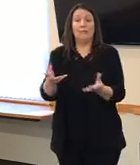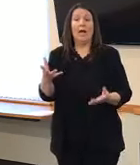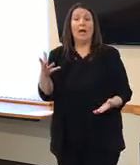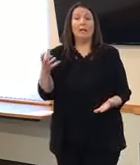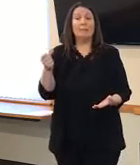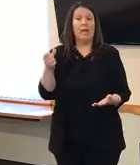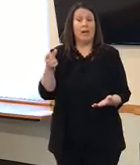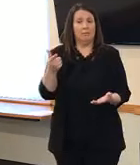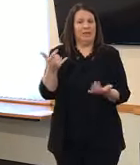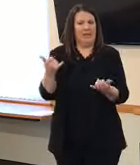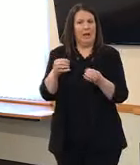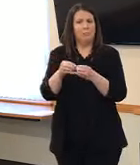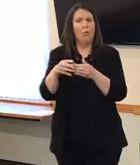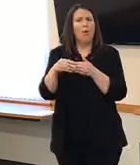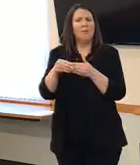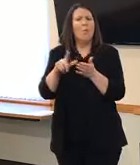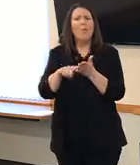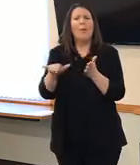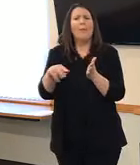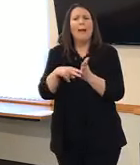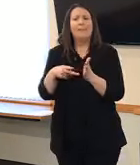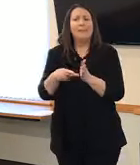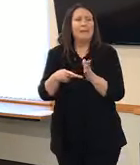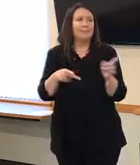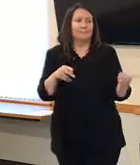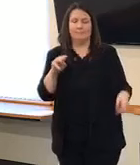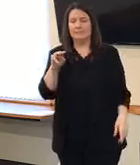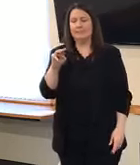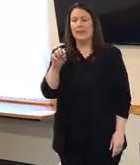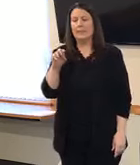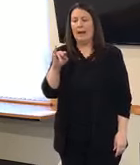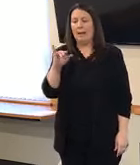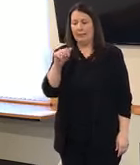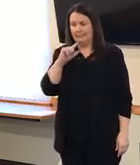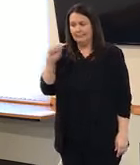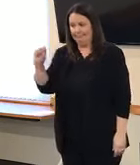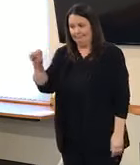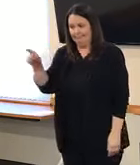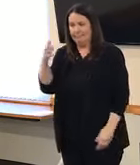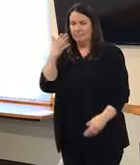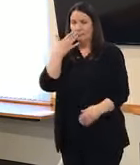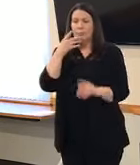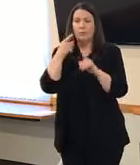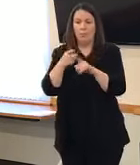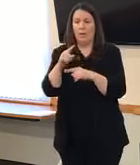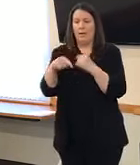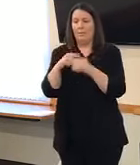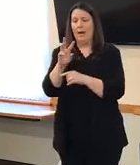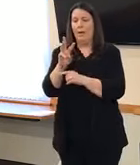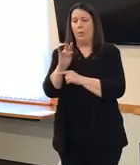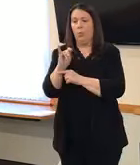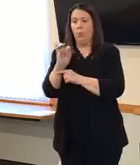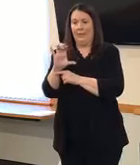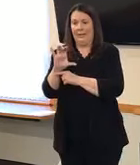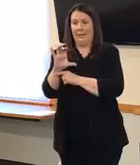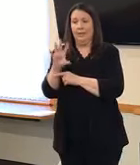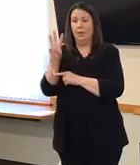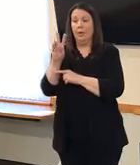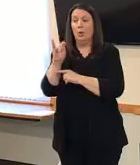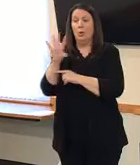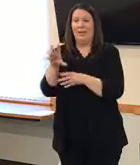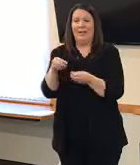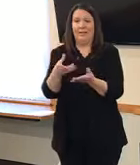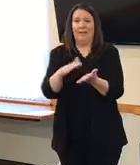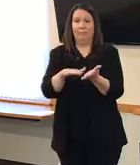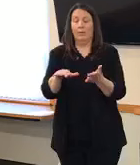is and what that means for people locally here. Thank you for bringing that up. It's actually been a great thing as a waiver that was received by the WIC program.